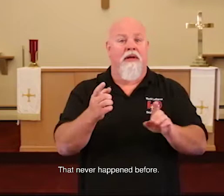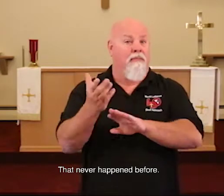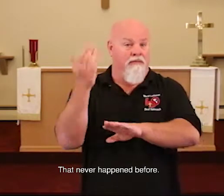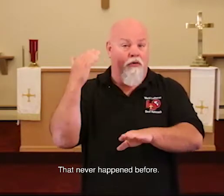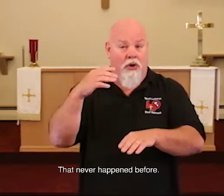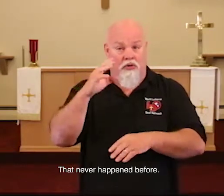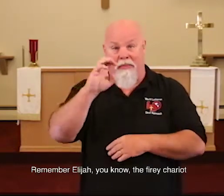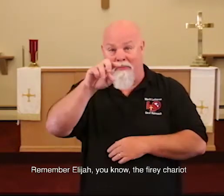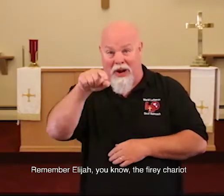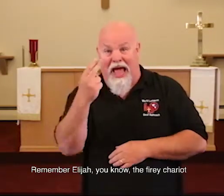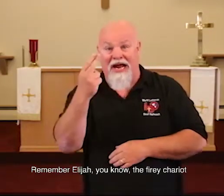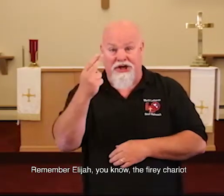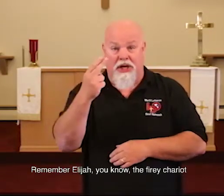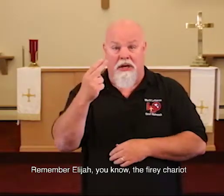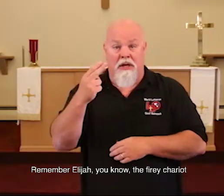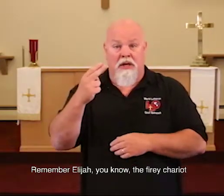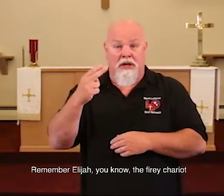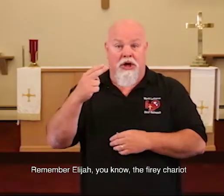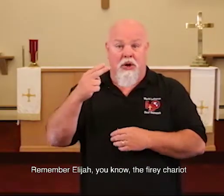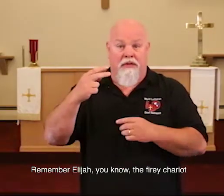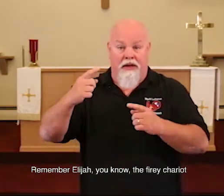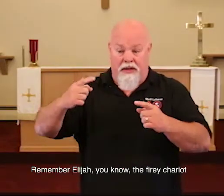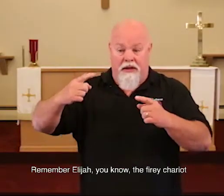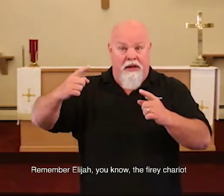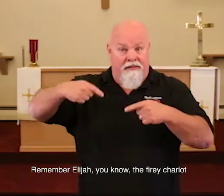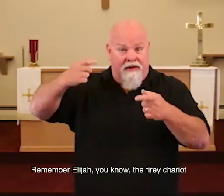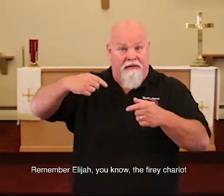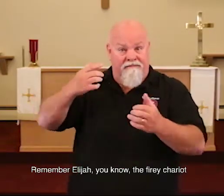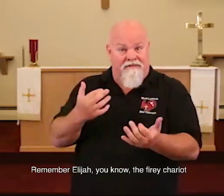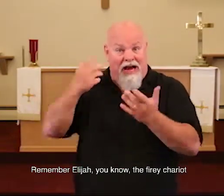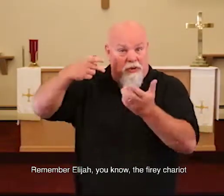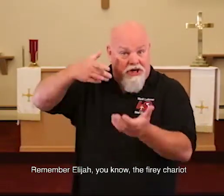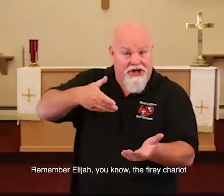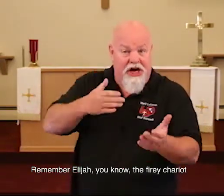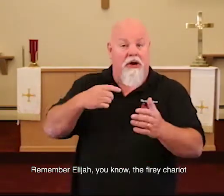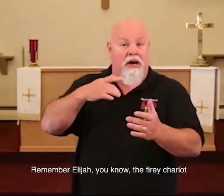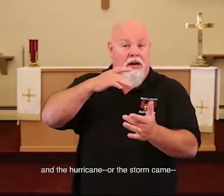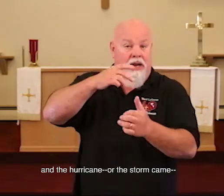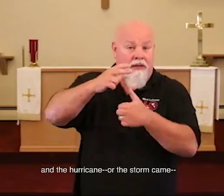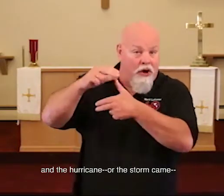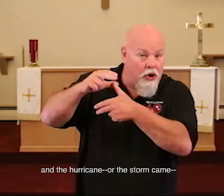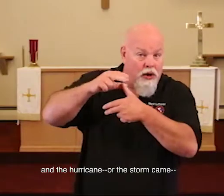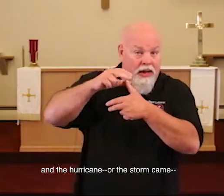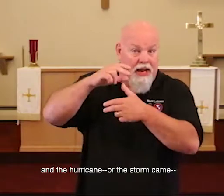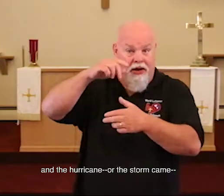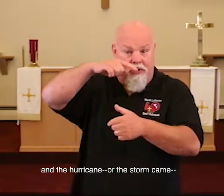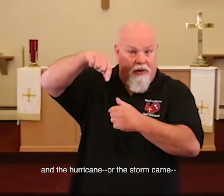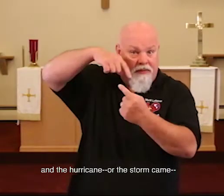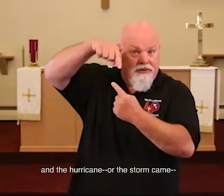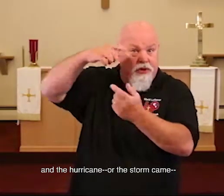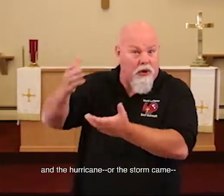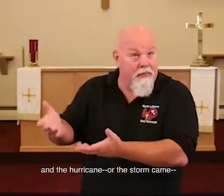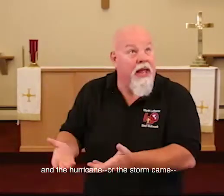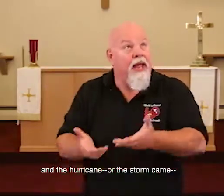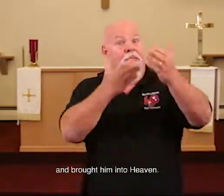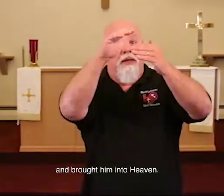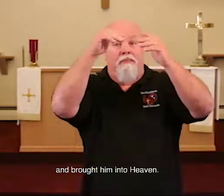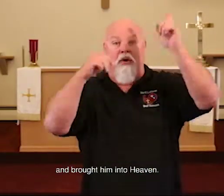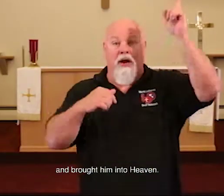before. Remember Elijah, you know, the fiery chariot and the hurricane or the storm came and brought